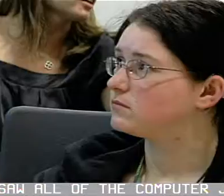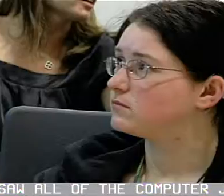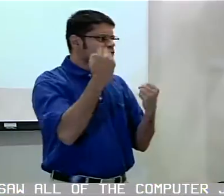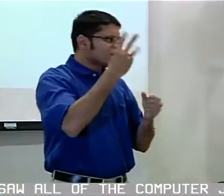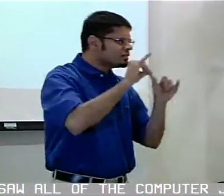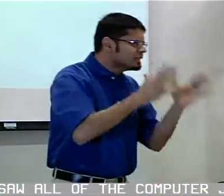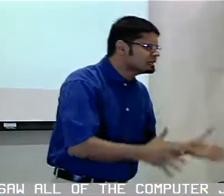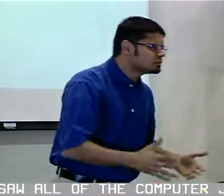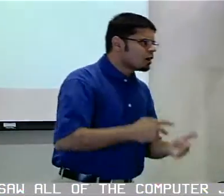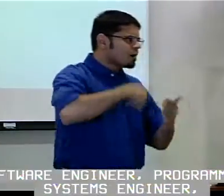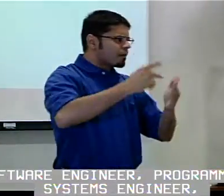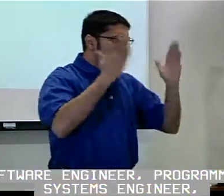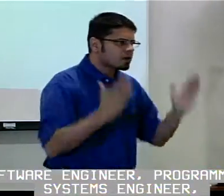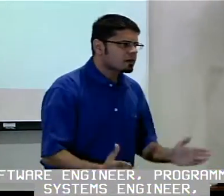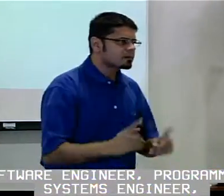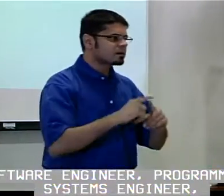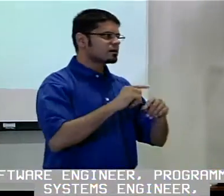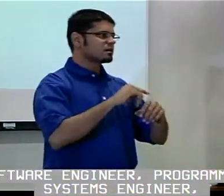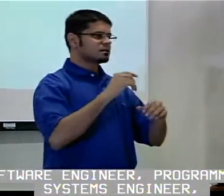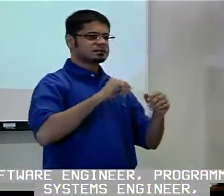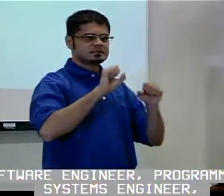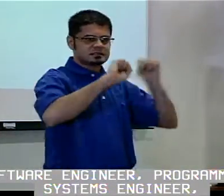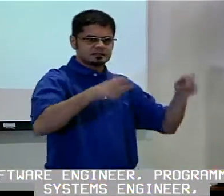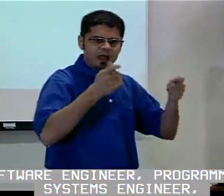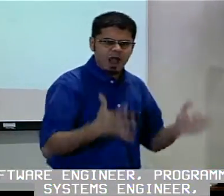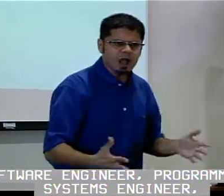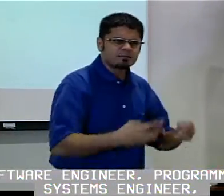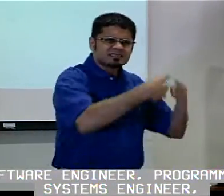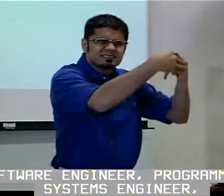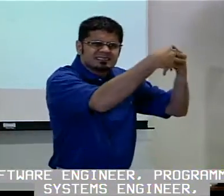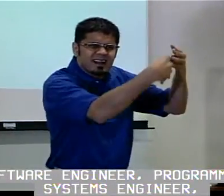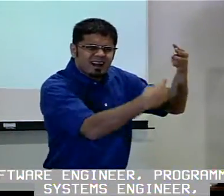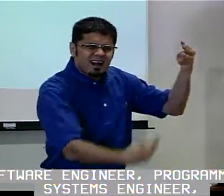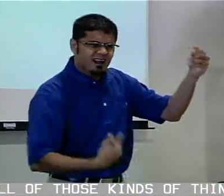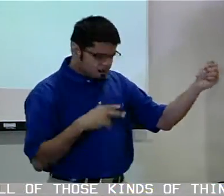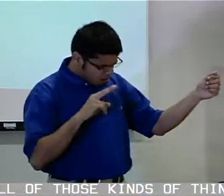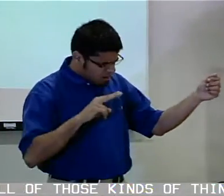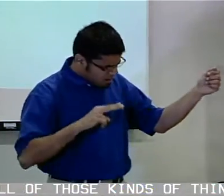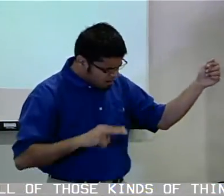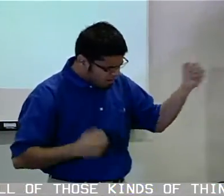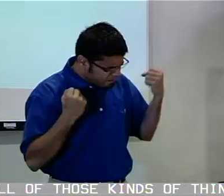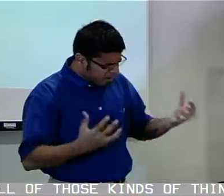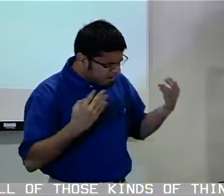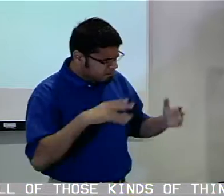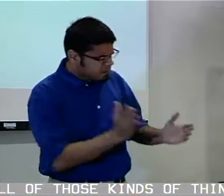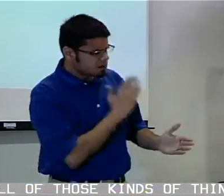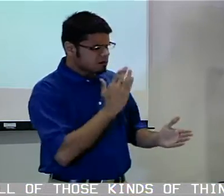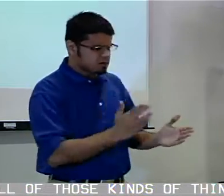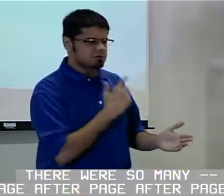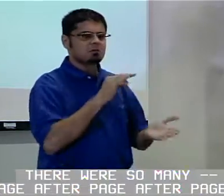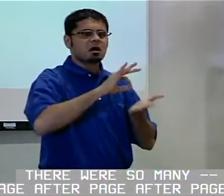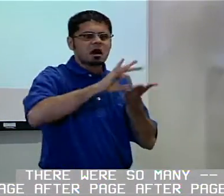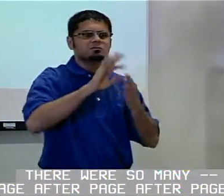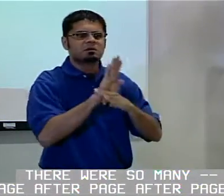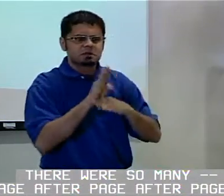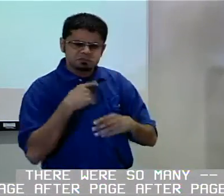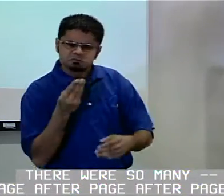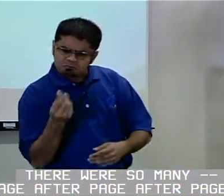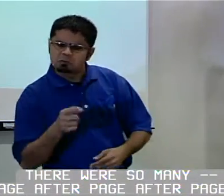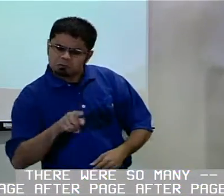of the computer jobs, software engineer, programmer, systems engineer, all of those kinds of things. There were so many page after page